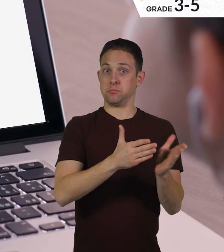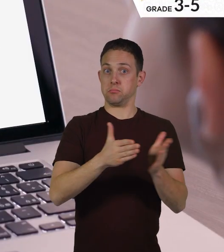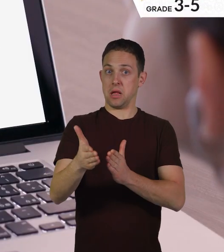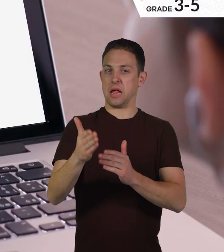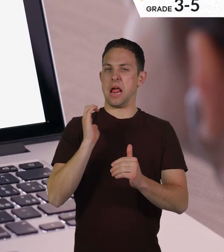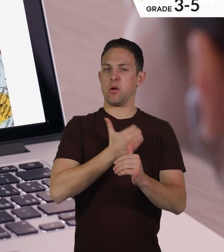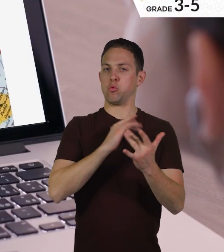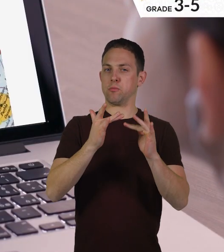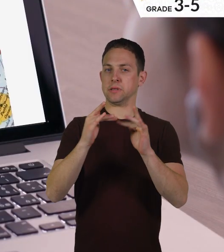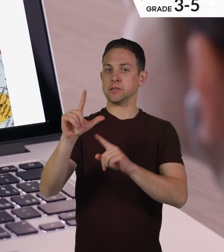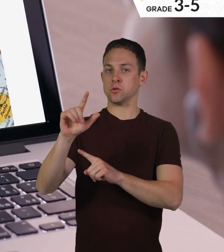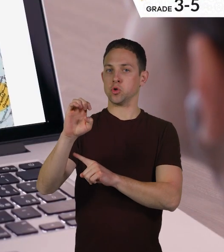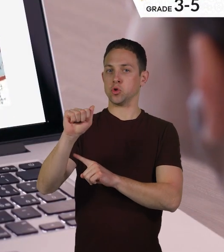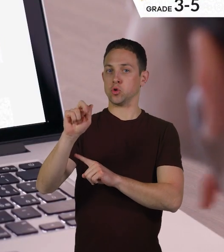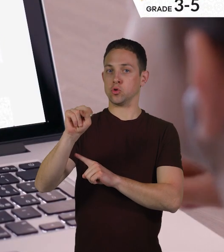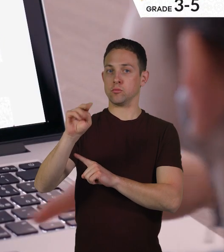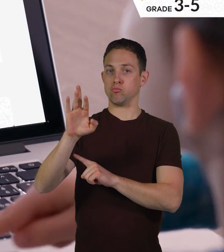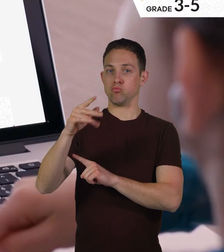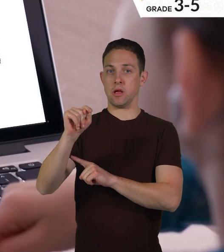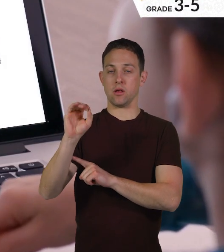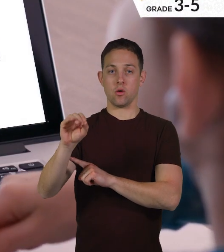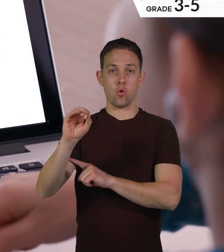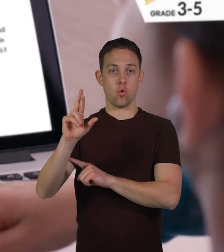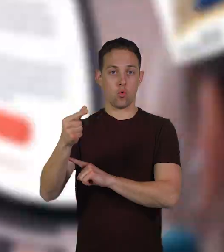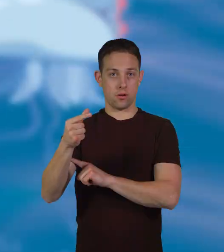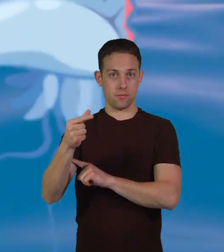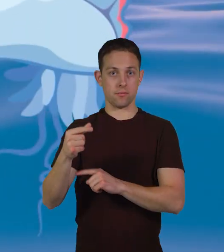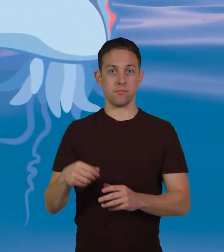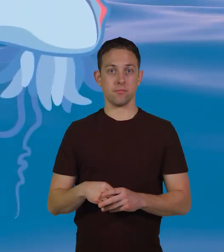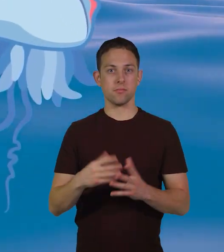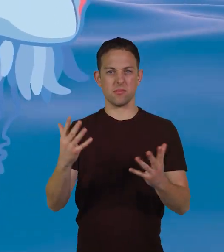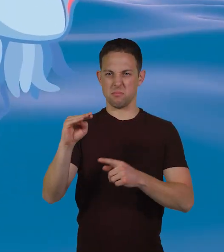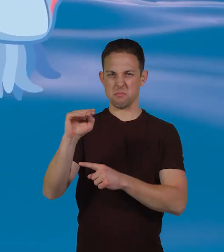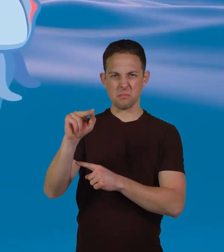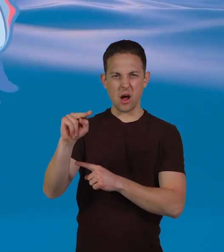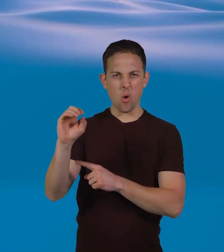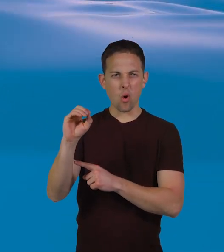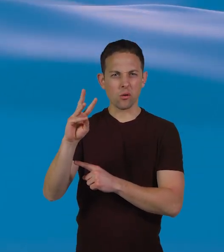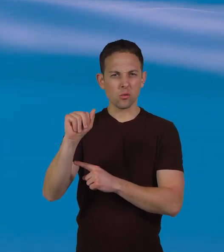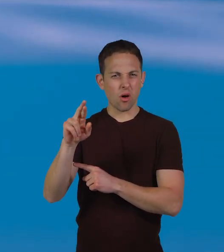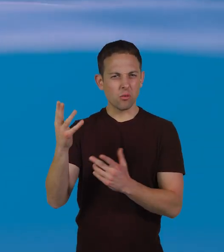our website, learnbright.org. What is a manowar?